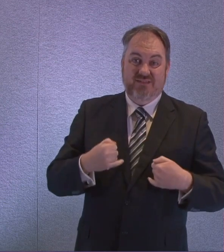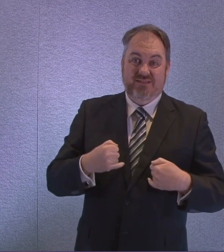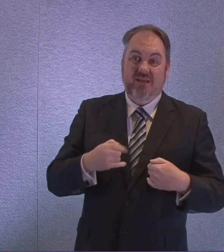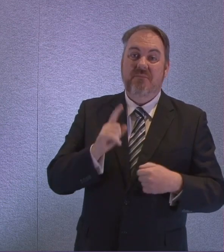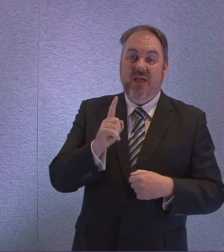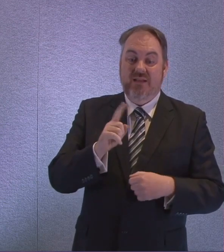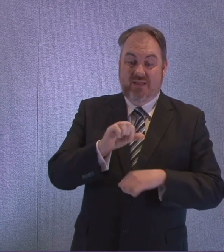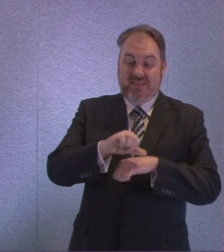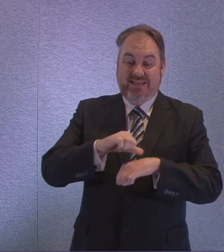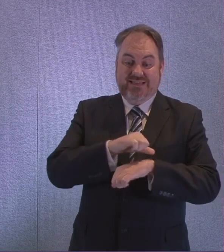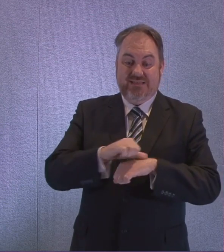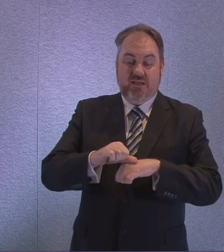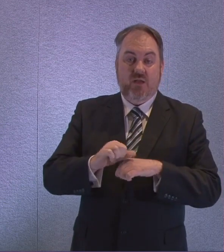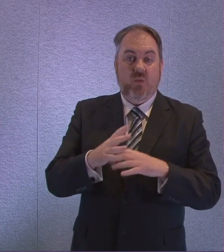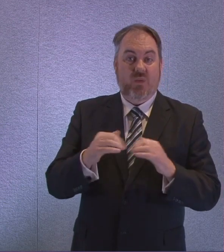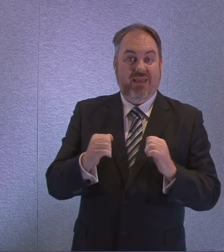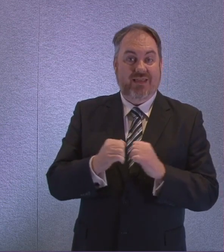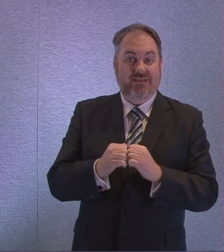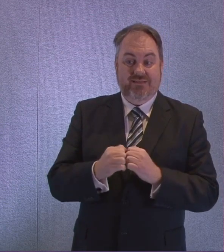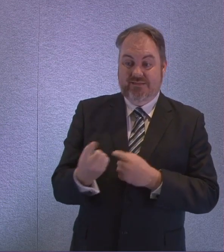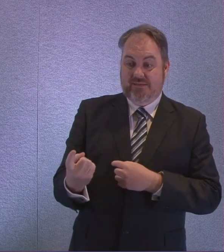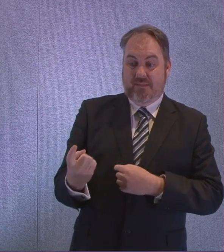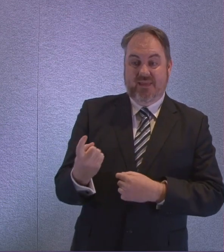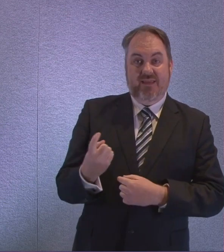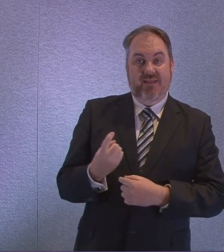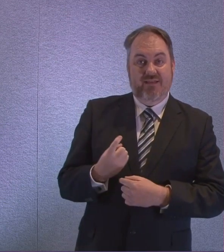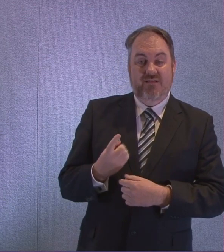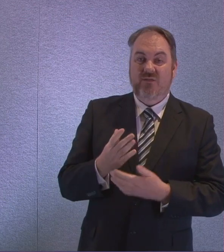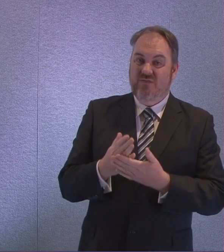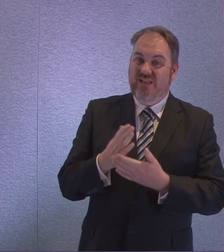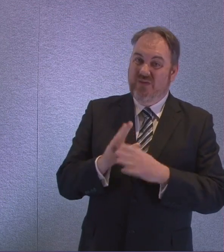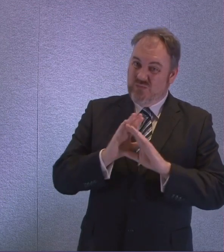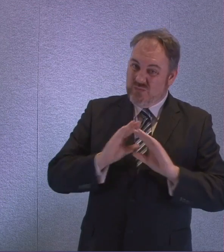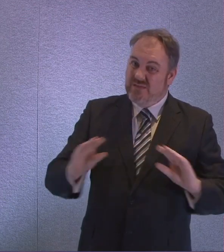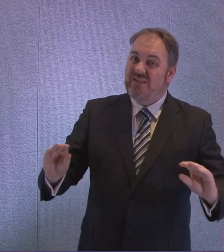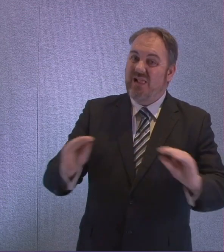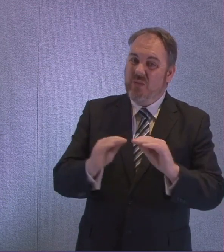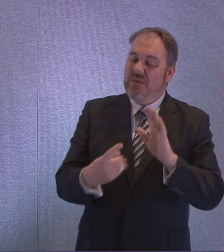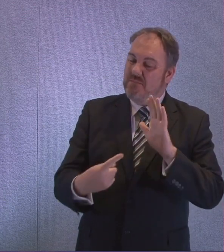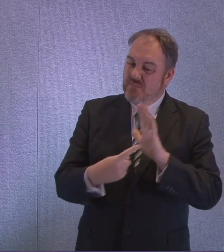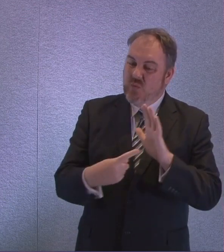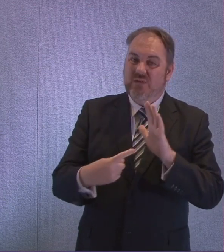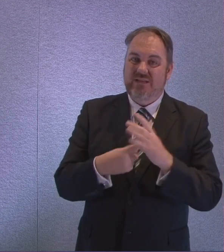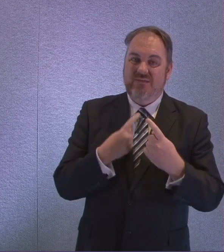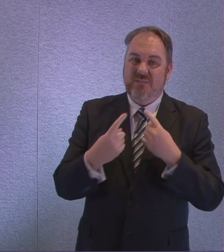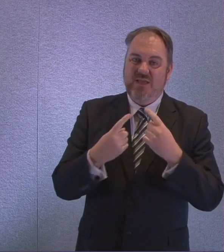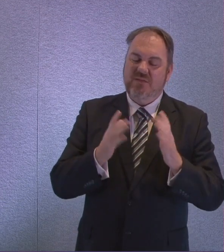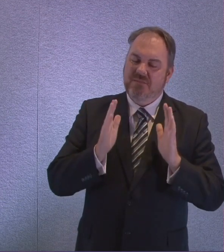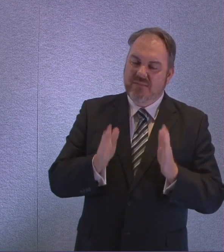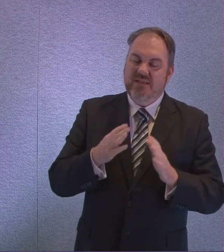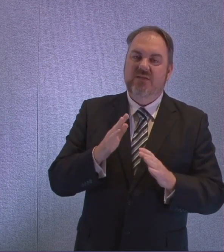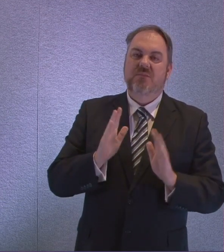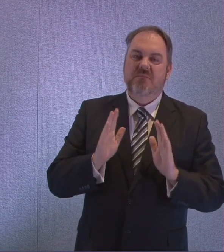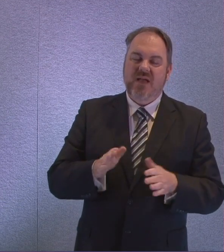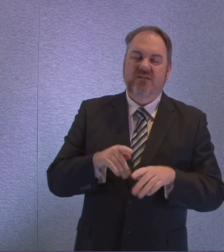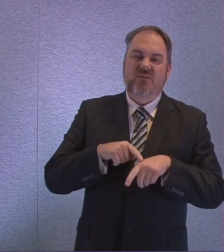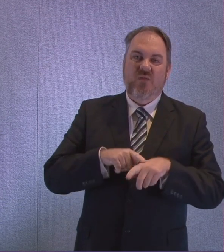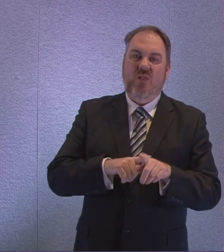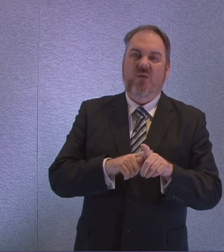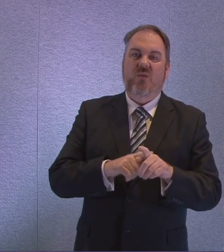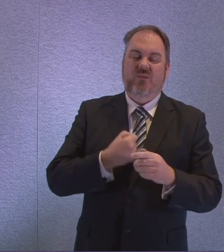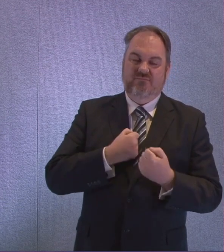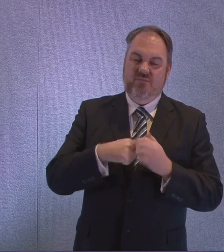I want to conclude with a strong re-emphasis of the vital importance of everyone following the public health restrictions